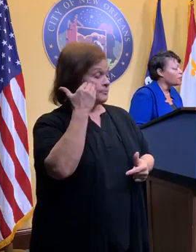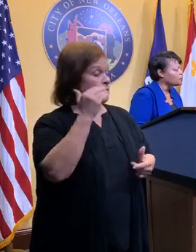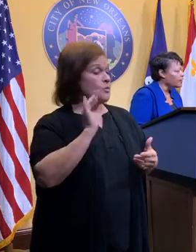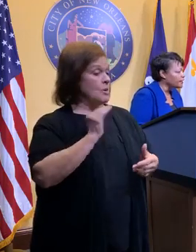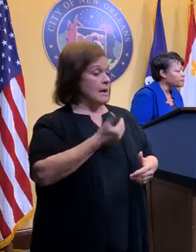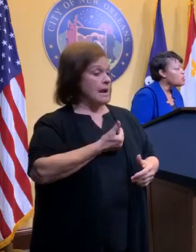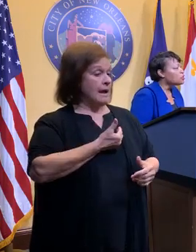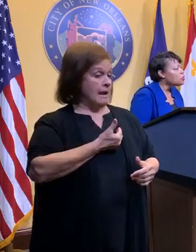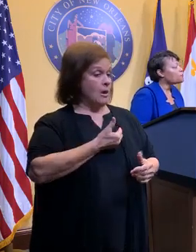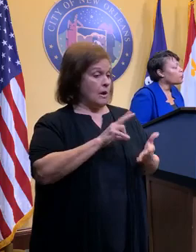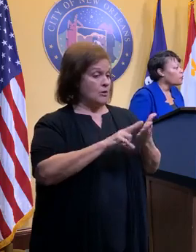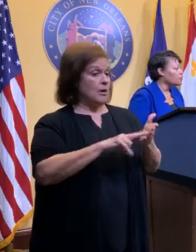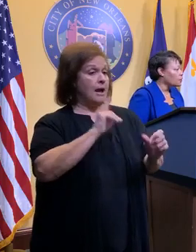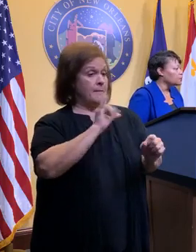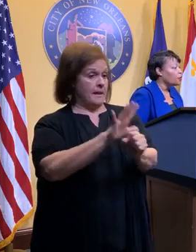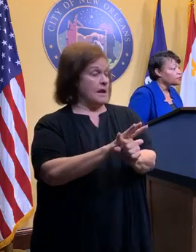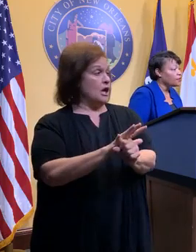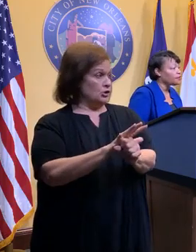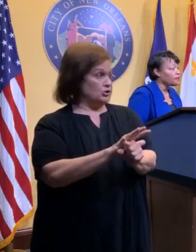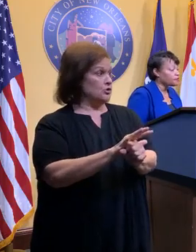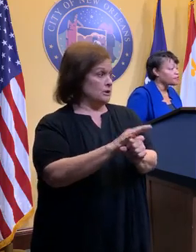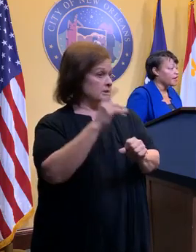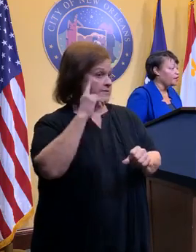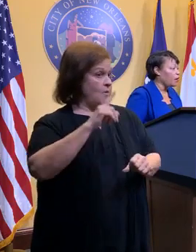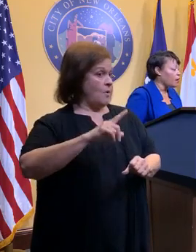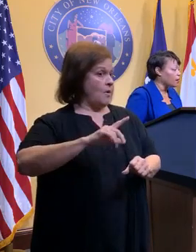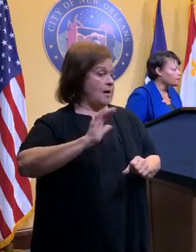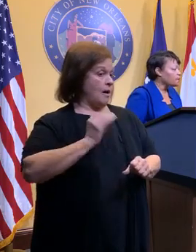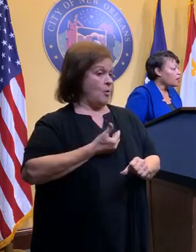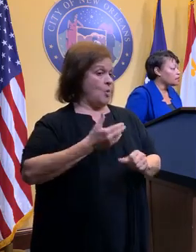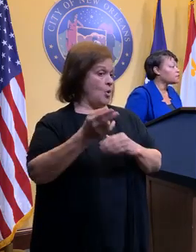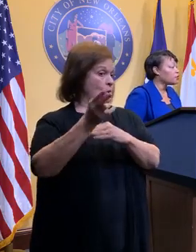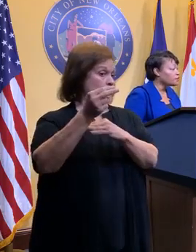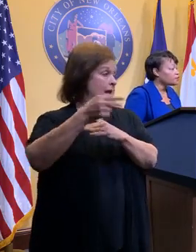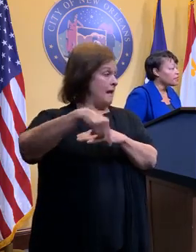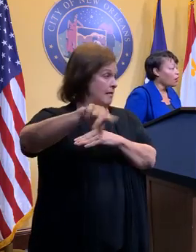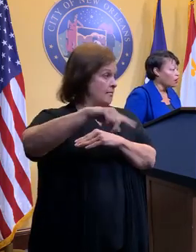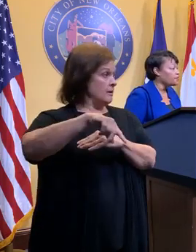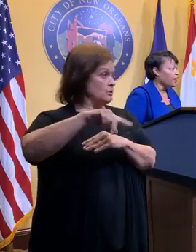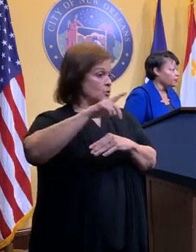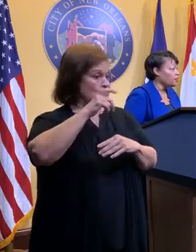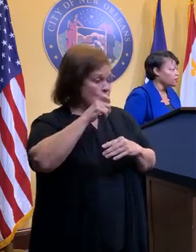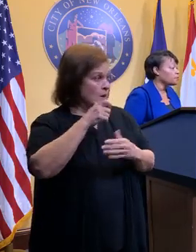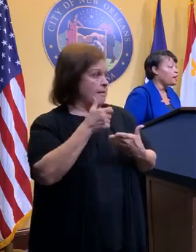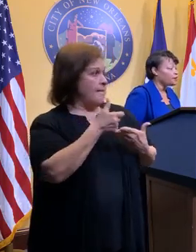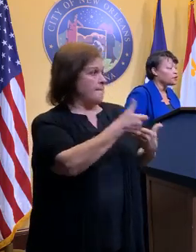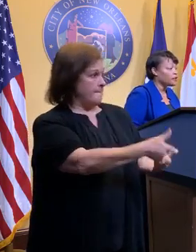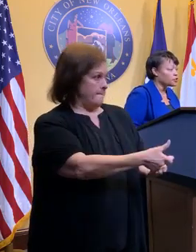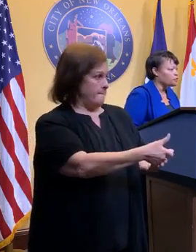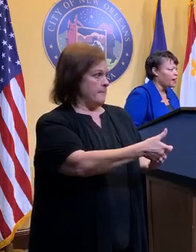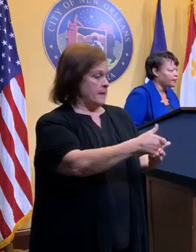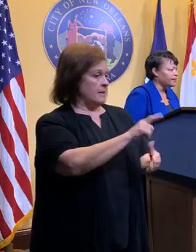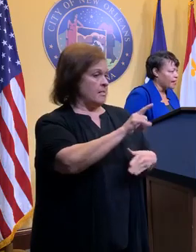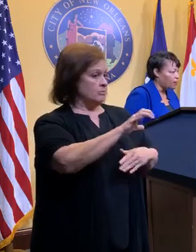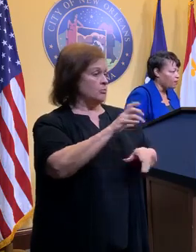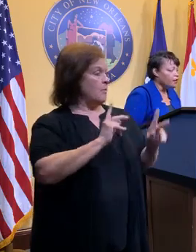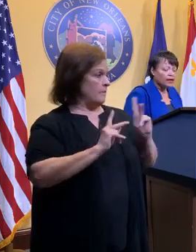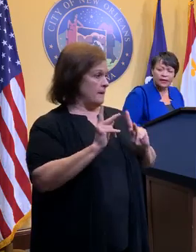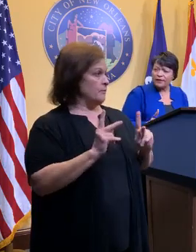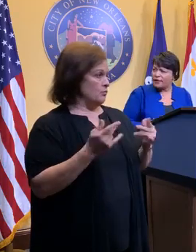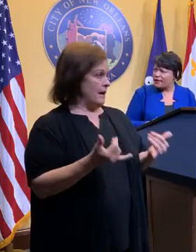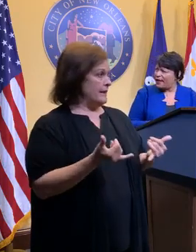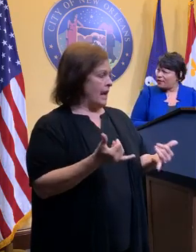obligations are in place, you know, for those hotel leaders that are servicing our evacuation population right